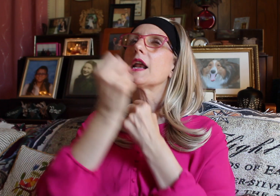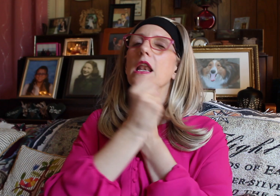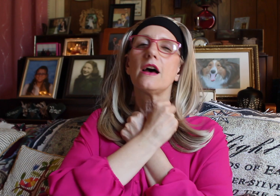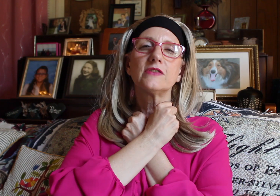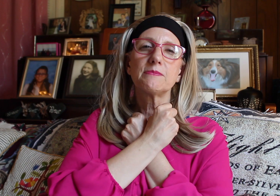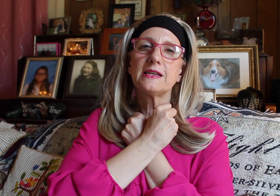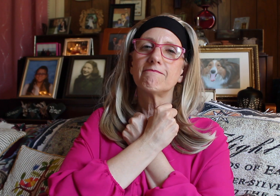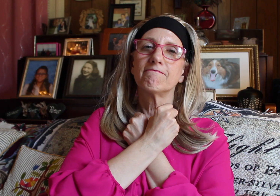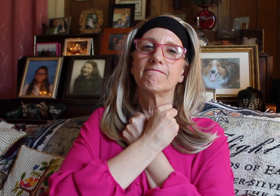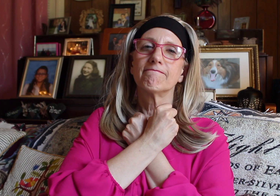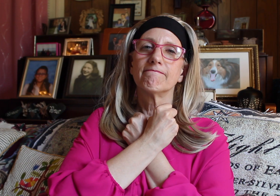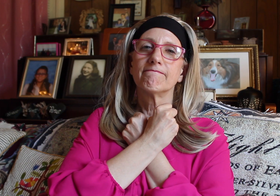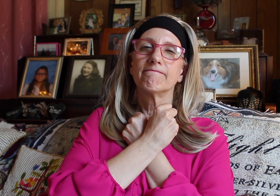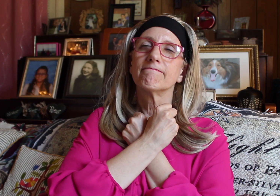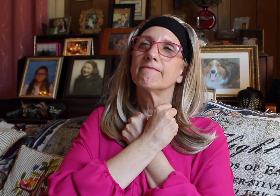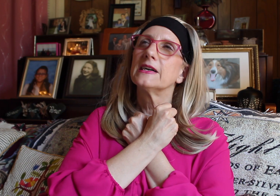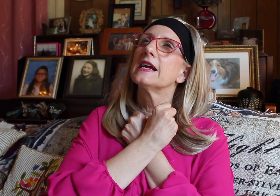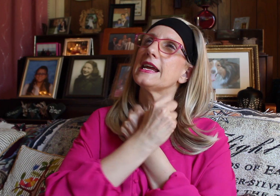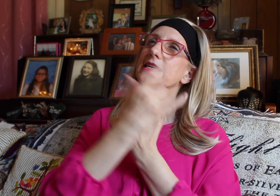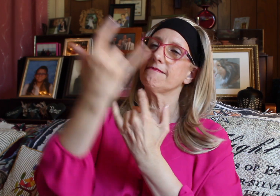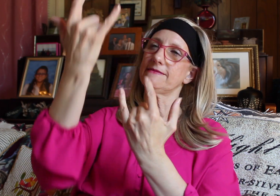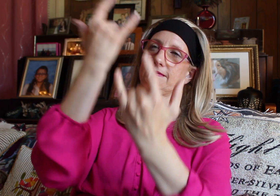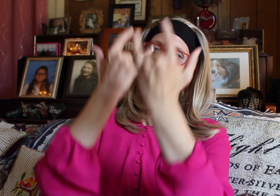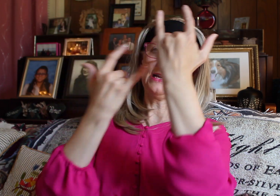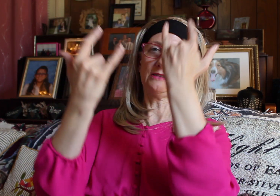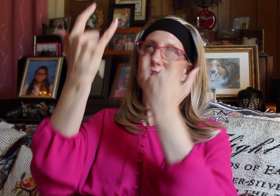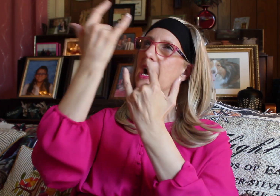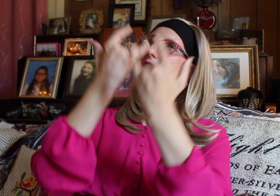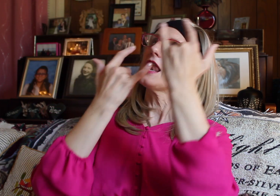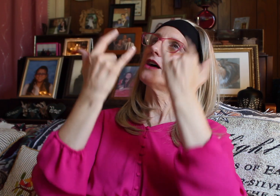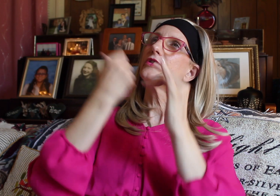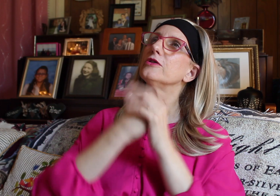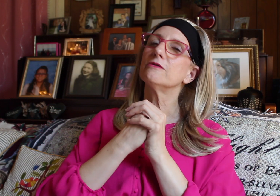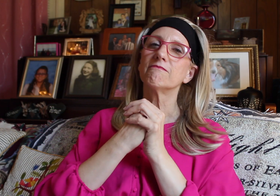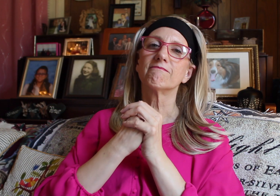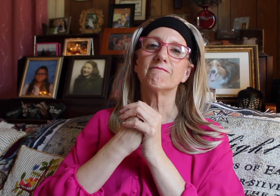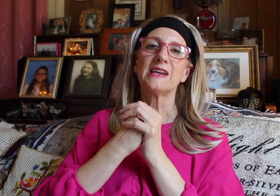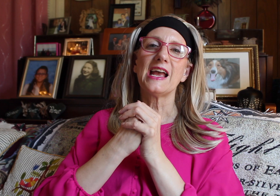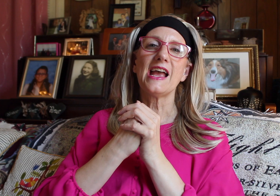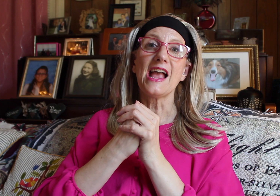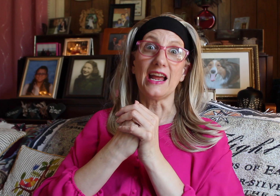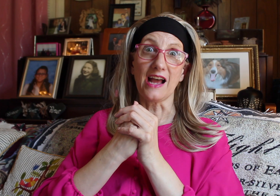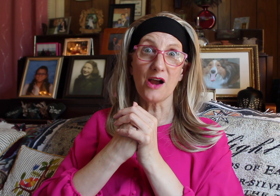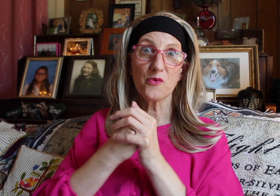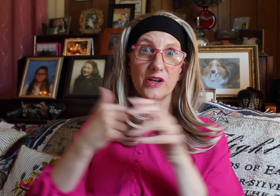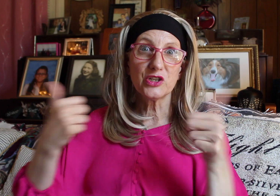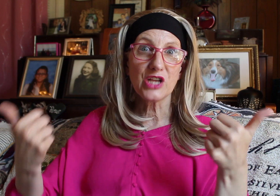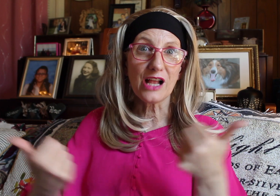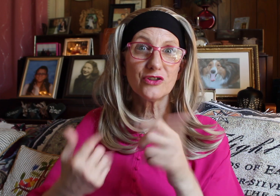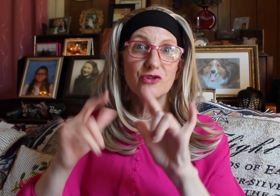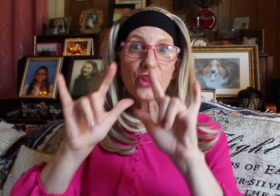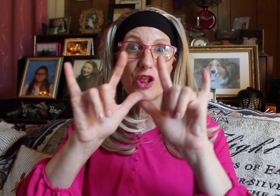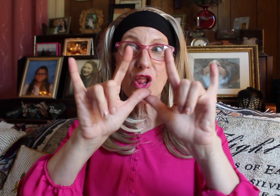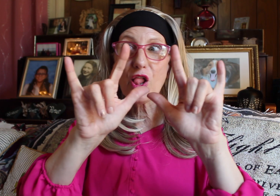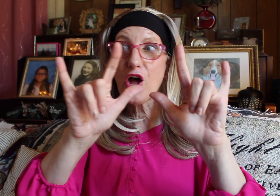loves me. He tells me, I love you. And I want to challenge you to love